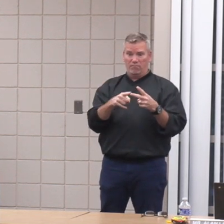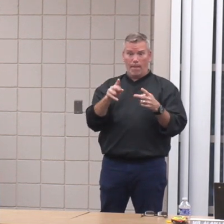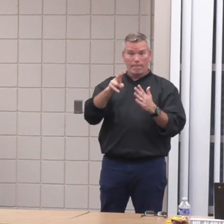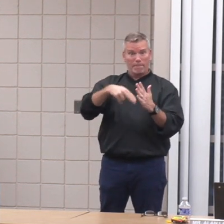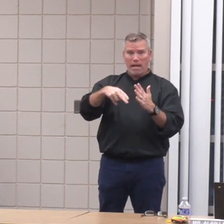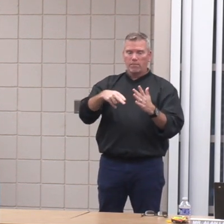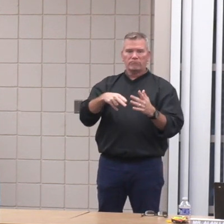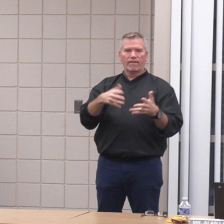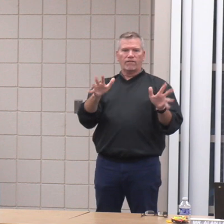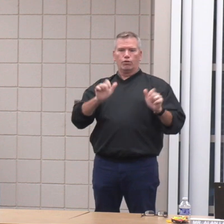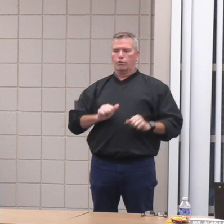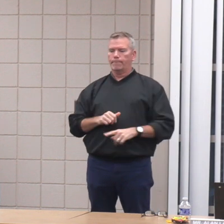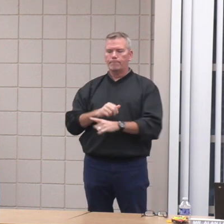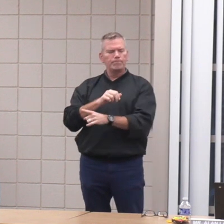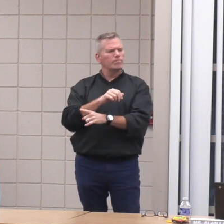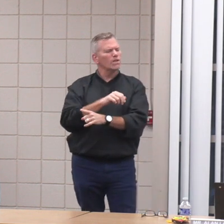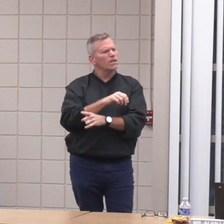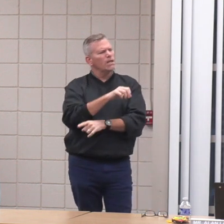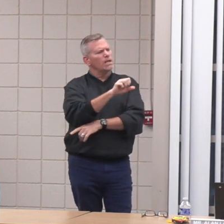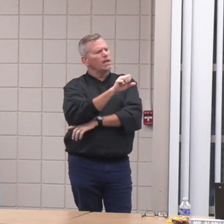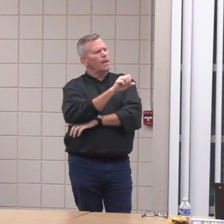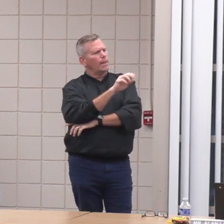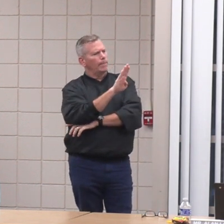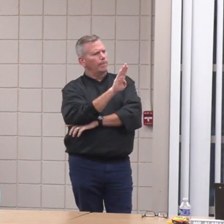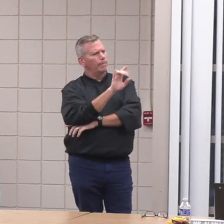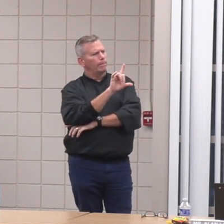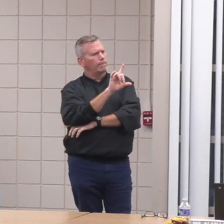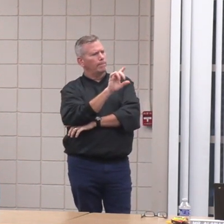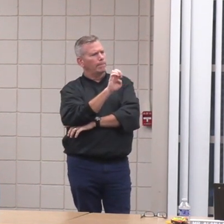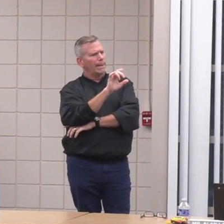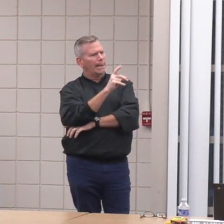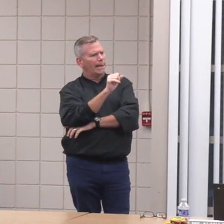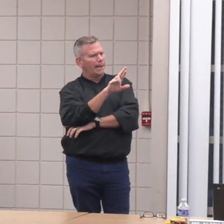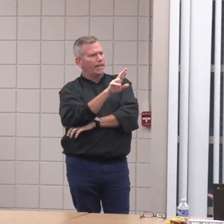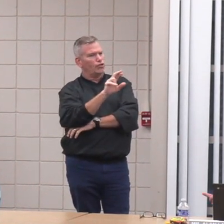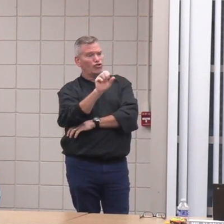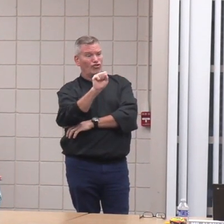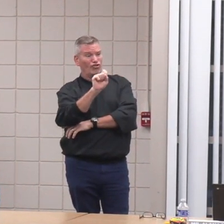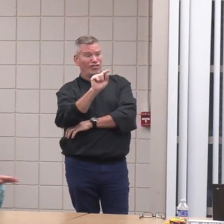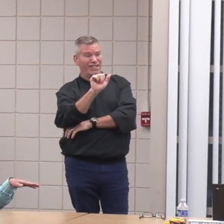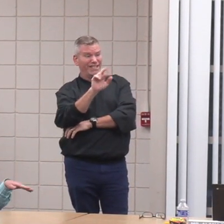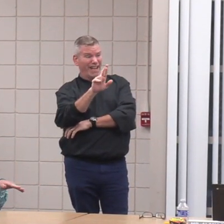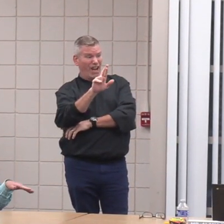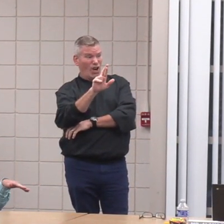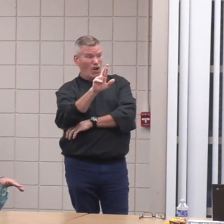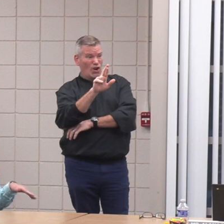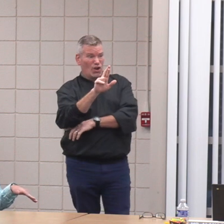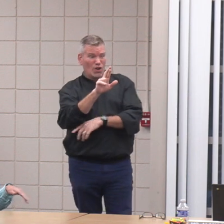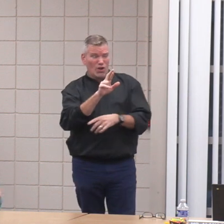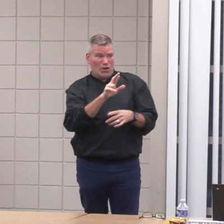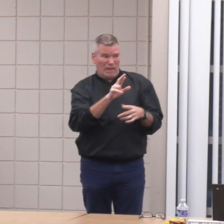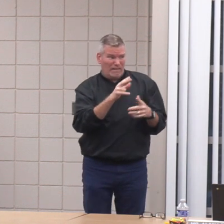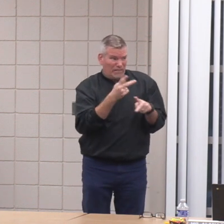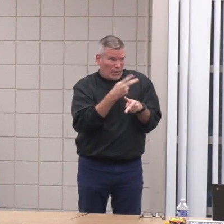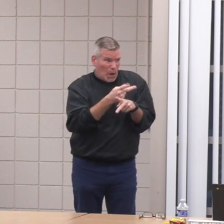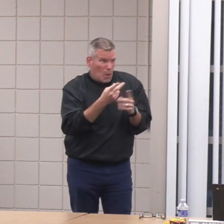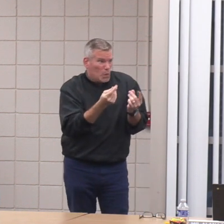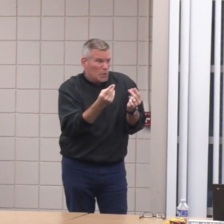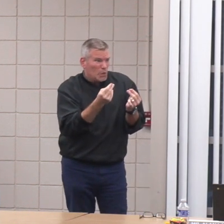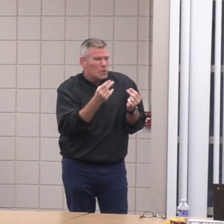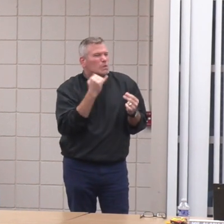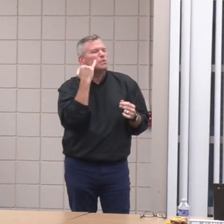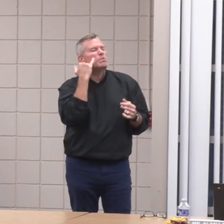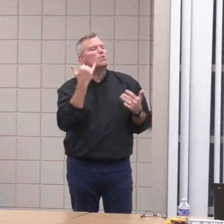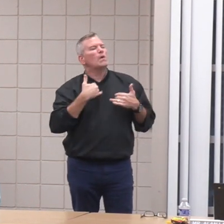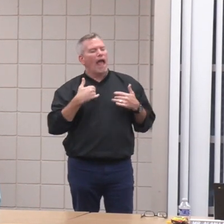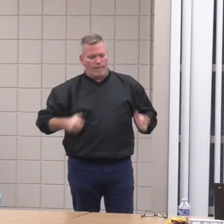For the stairs on the bleachers, had they come up with any ideas or out to prevent a wheelchair from driving? Yeah, and we, so